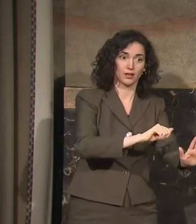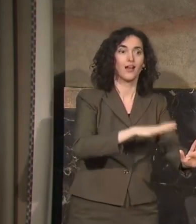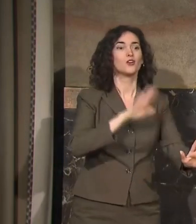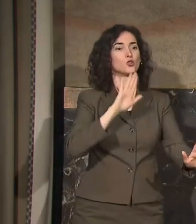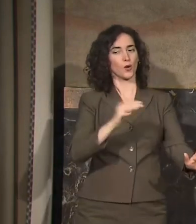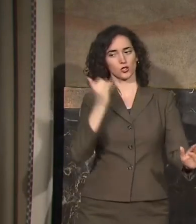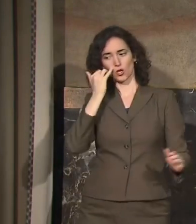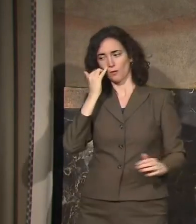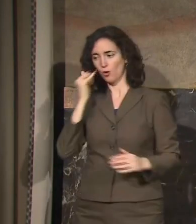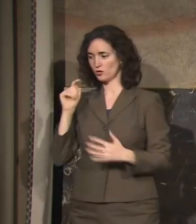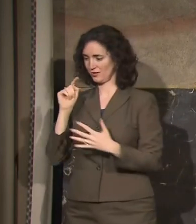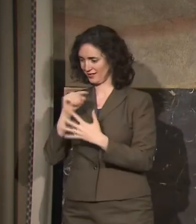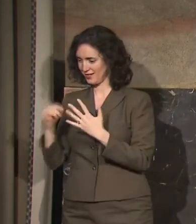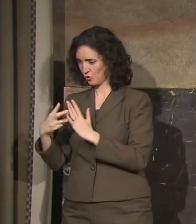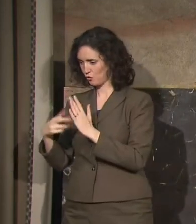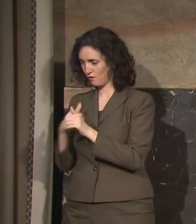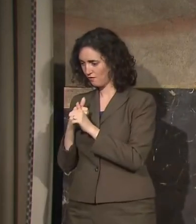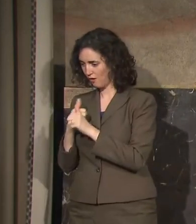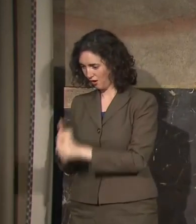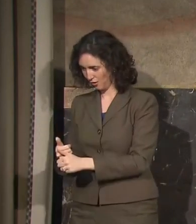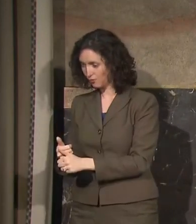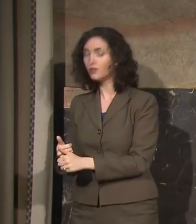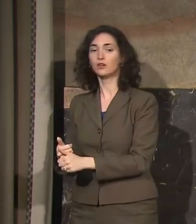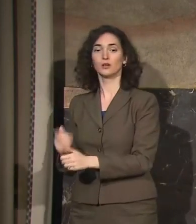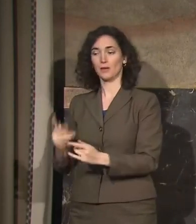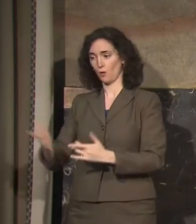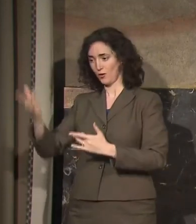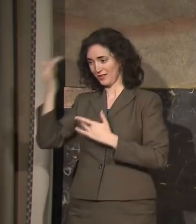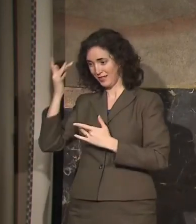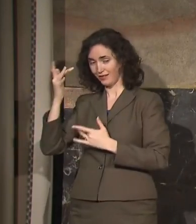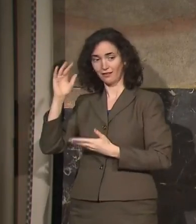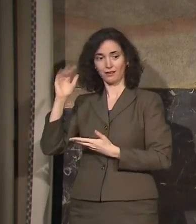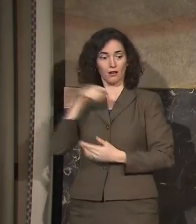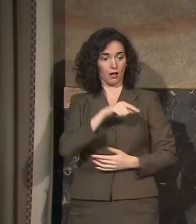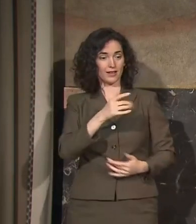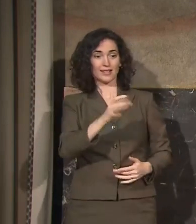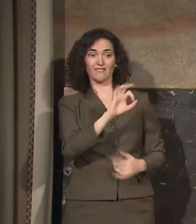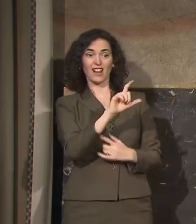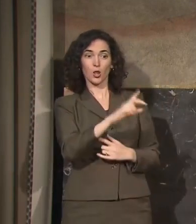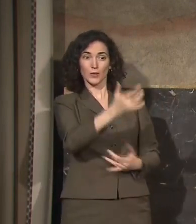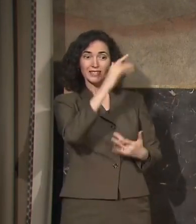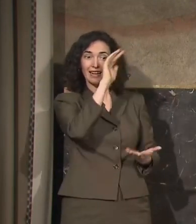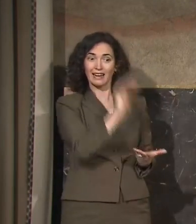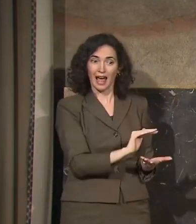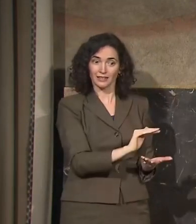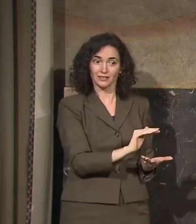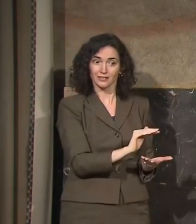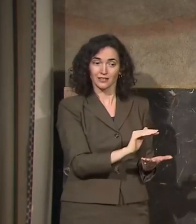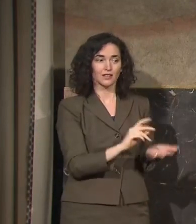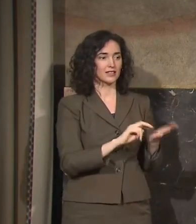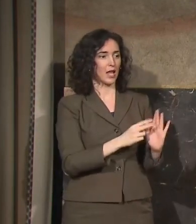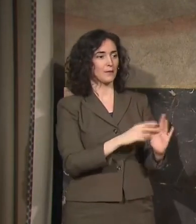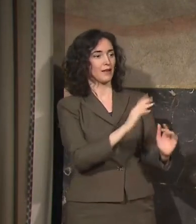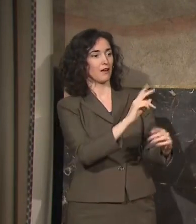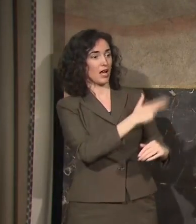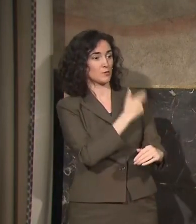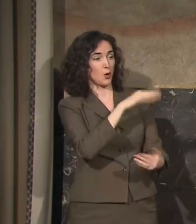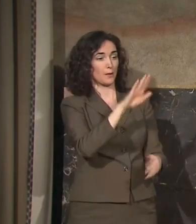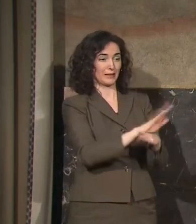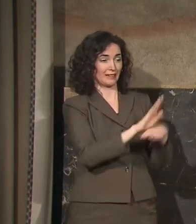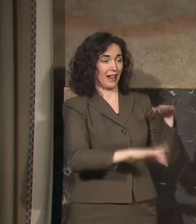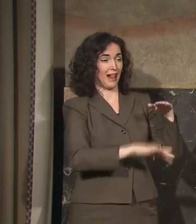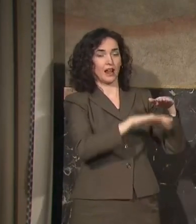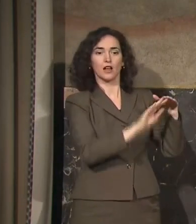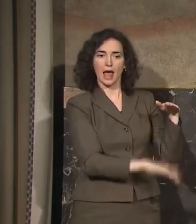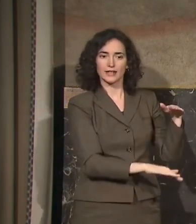hospital with the flu. And that will help if, in fact, we have a resurgence of COVID-19. And so that's another reason why